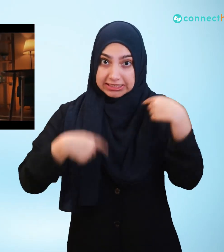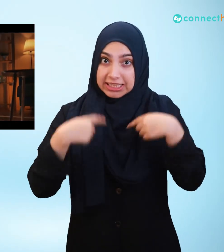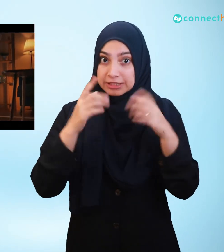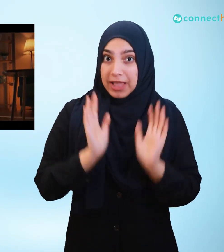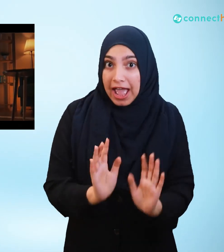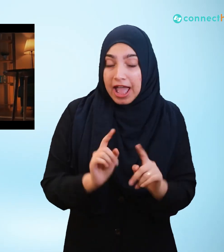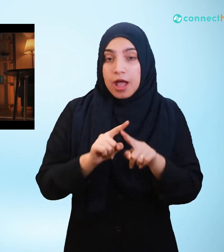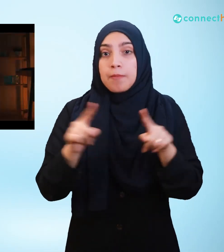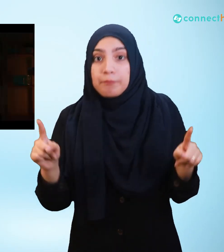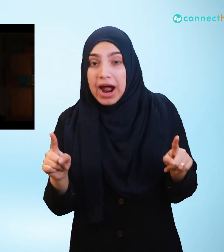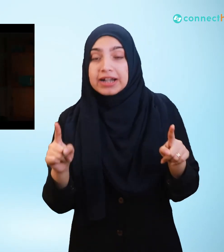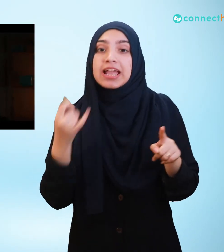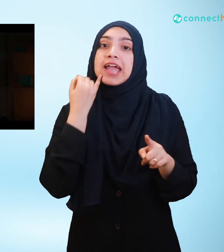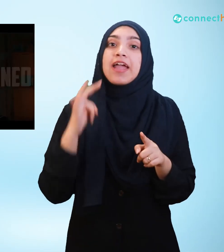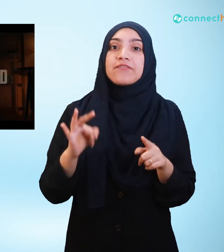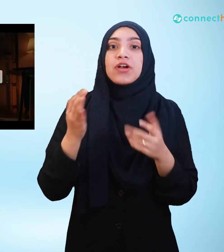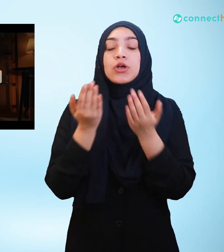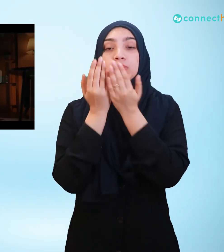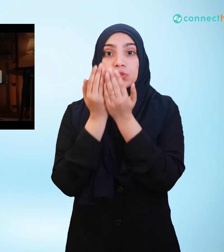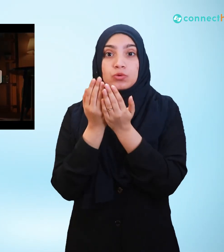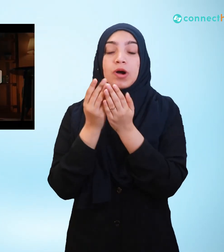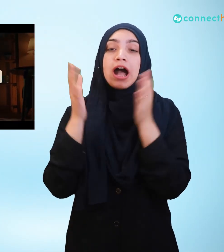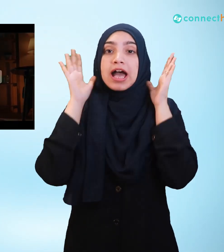month are far greater than anything mentioned here.